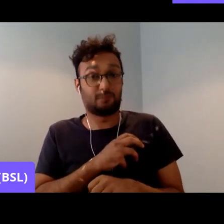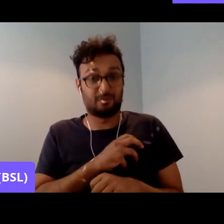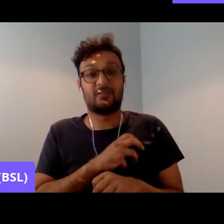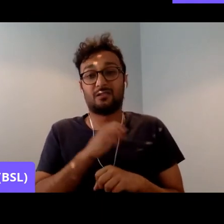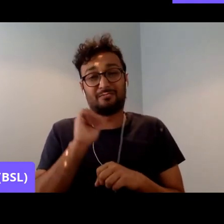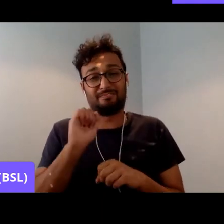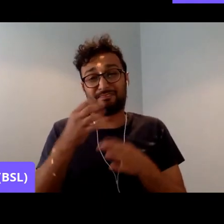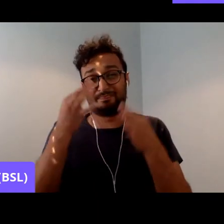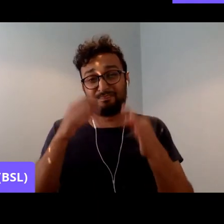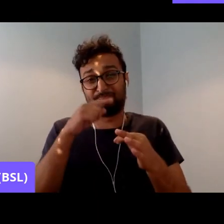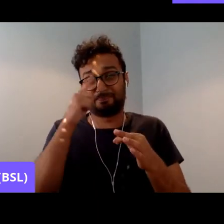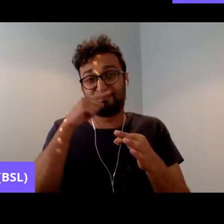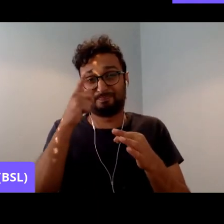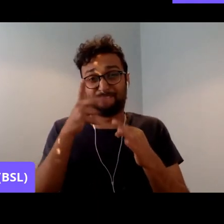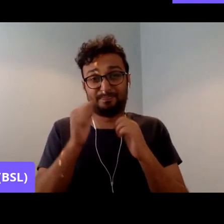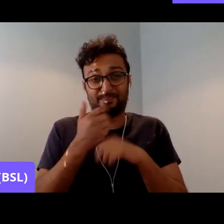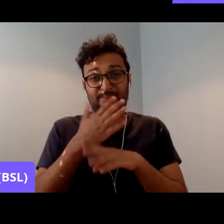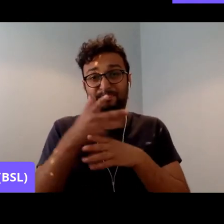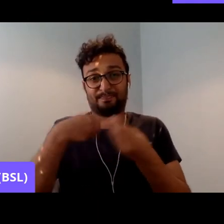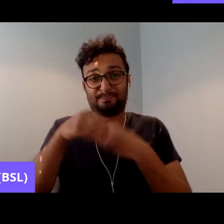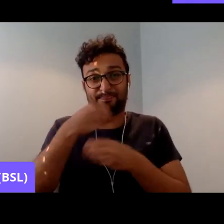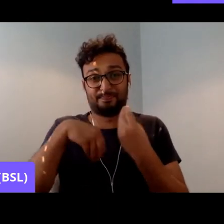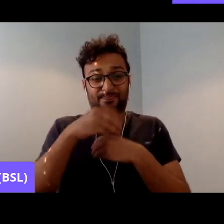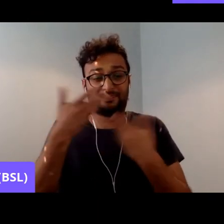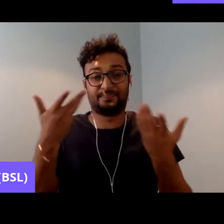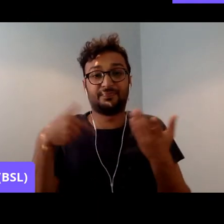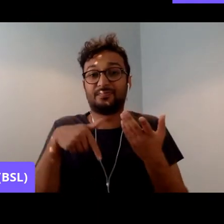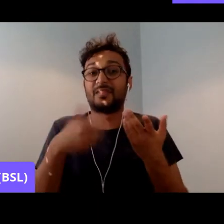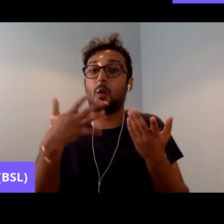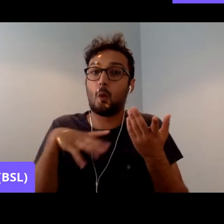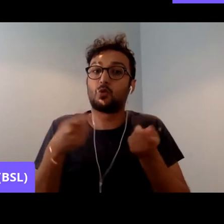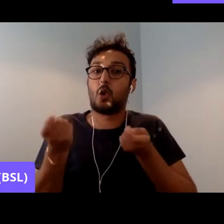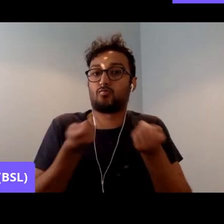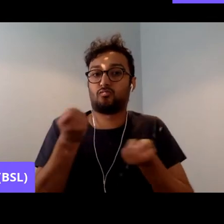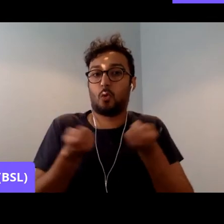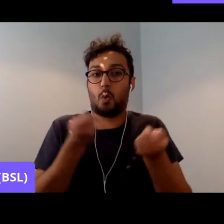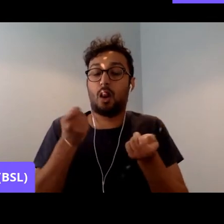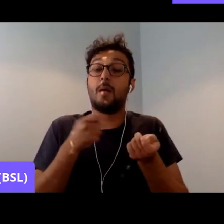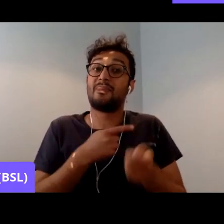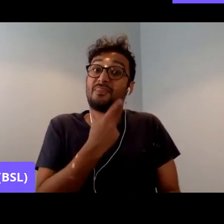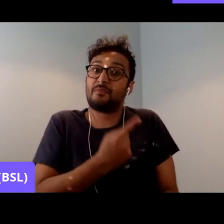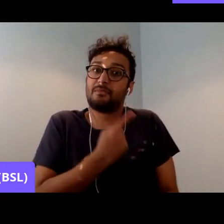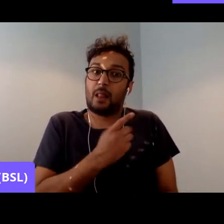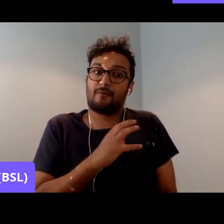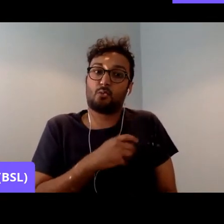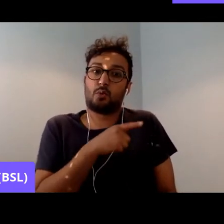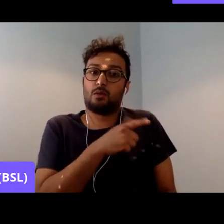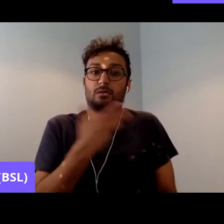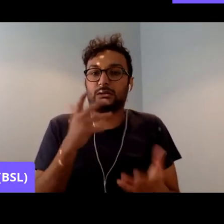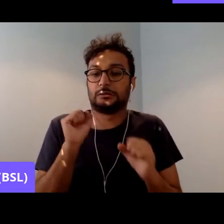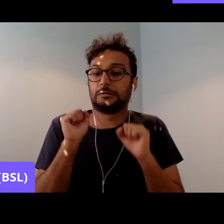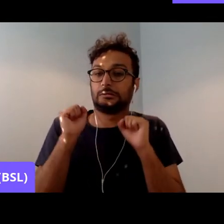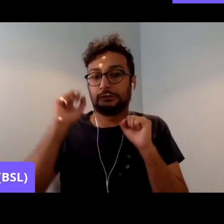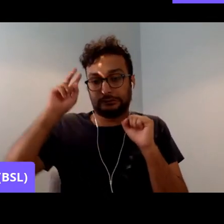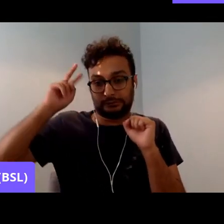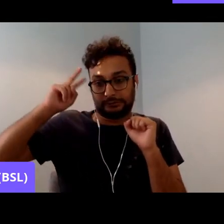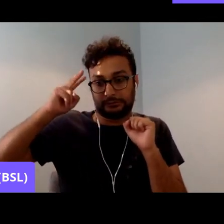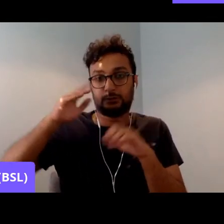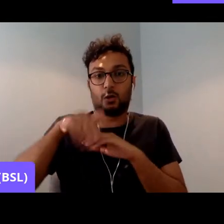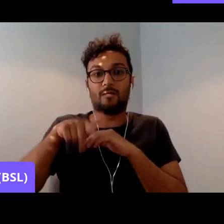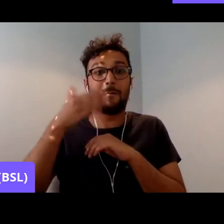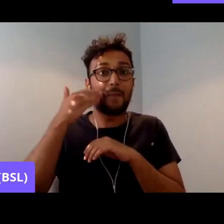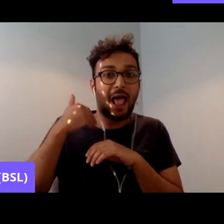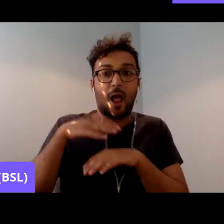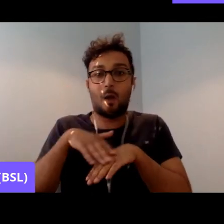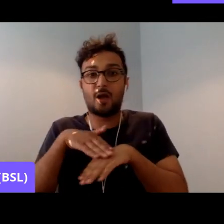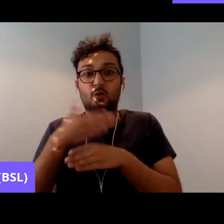and had a real paranoia about black and Asian workers taking control of the strike,